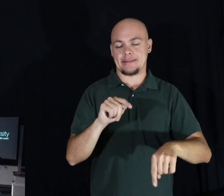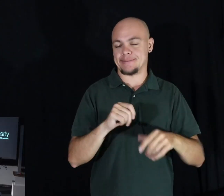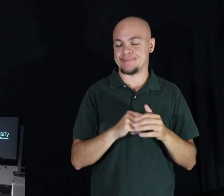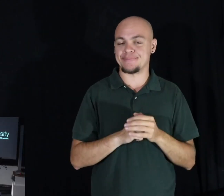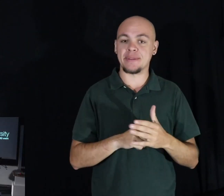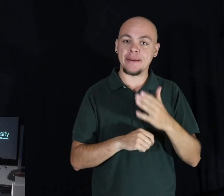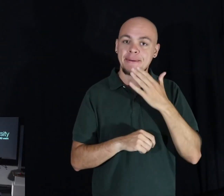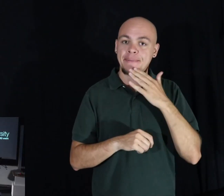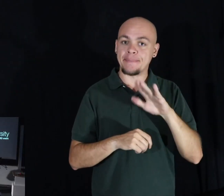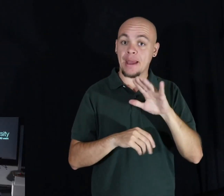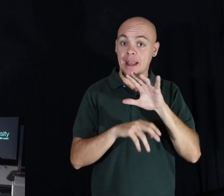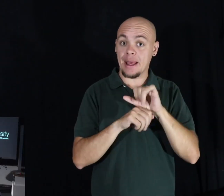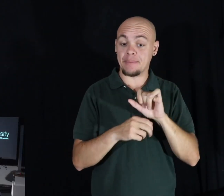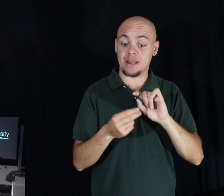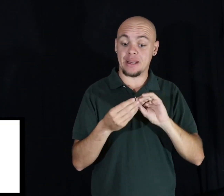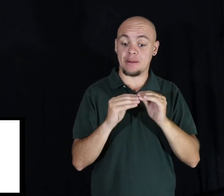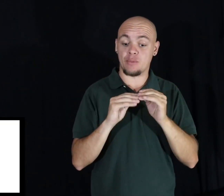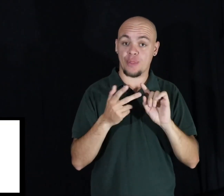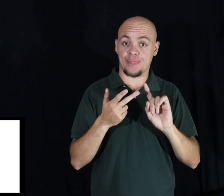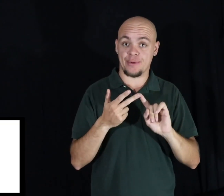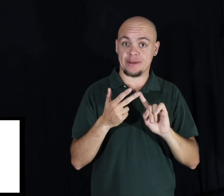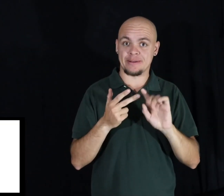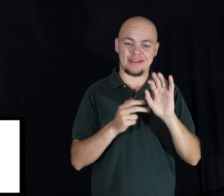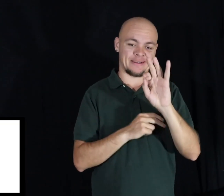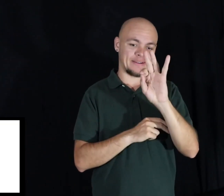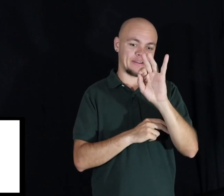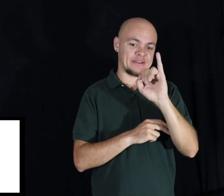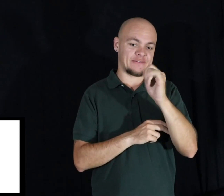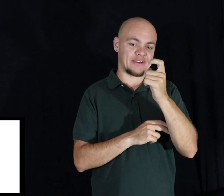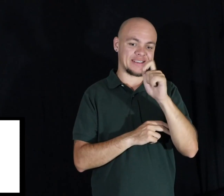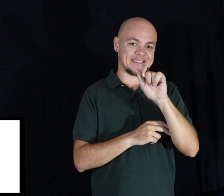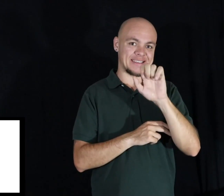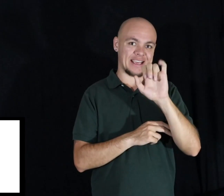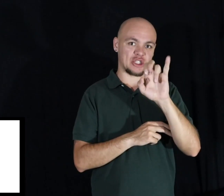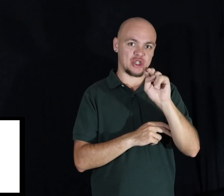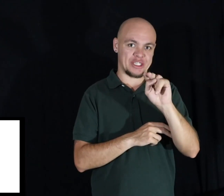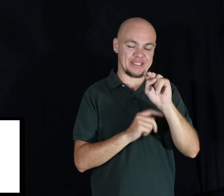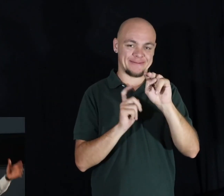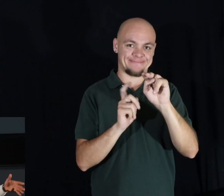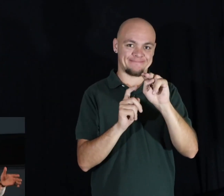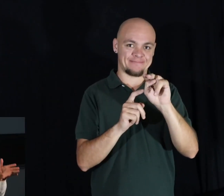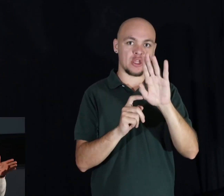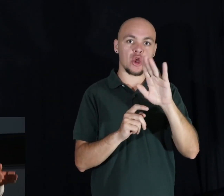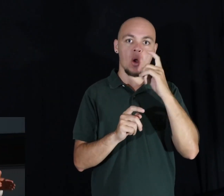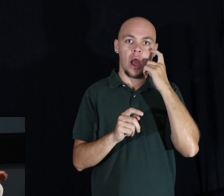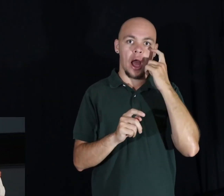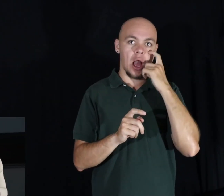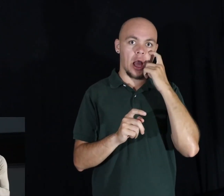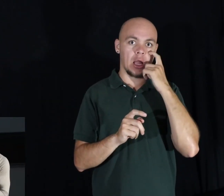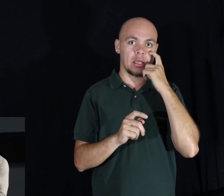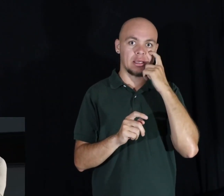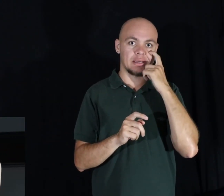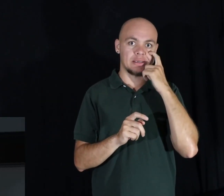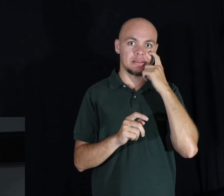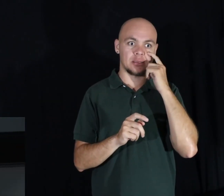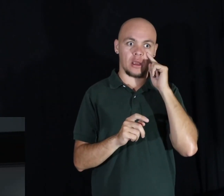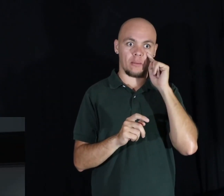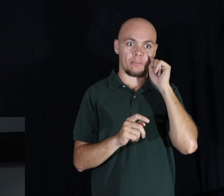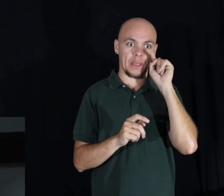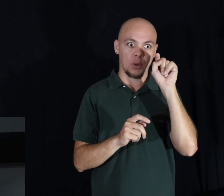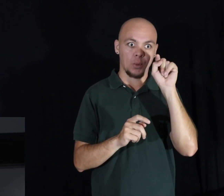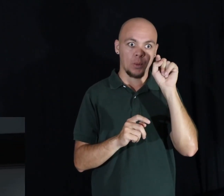Bad habit number three, fixations. Fixations are where your eyes are still on the page.